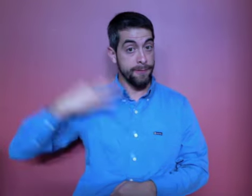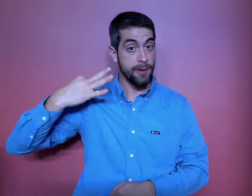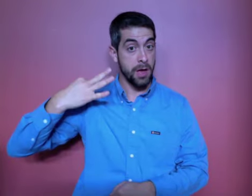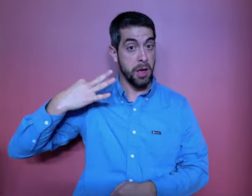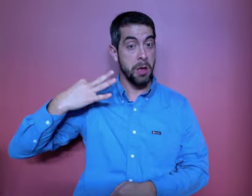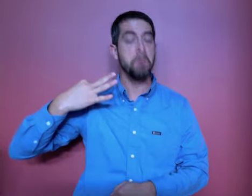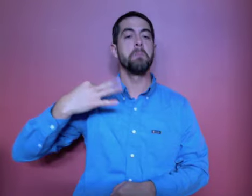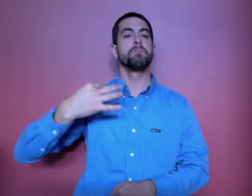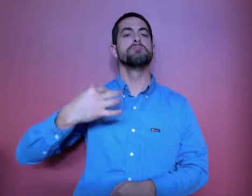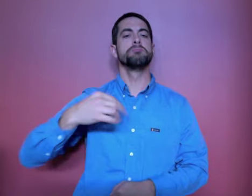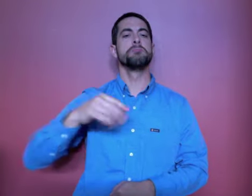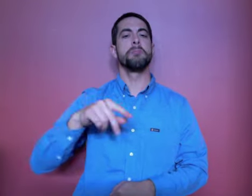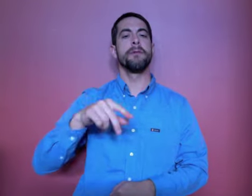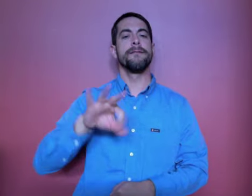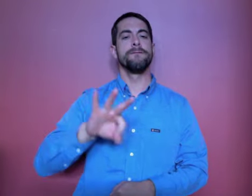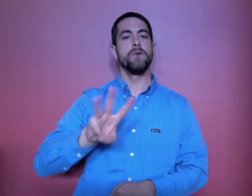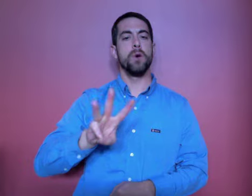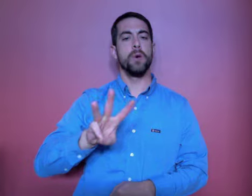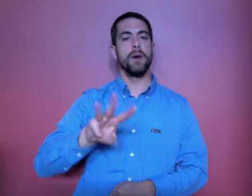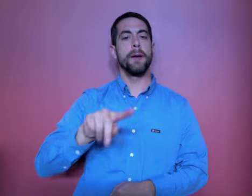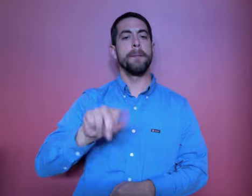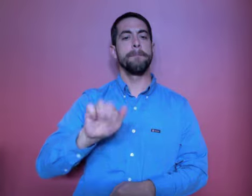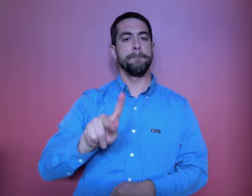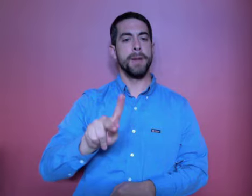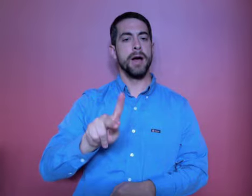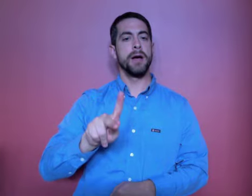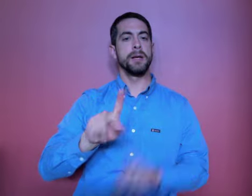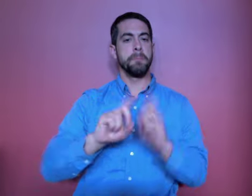Volunteers will receive a t-shirt from the Parks Department.